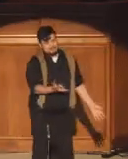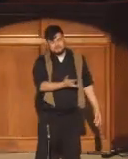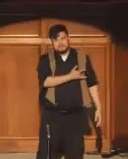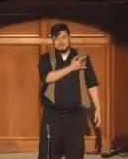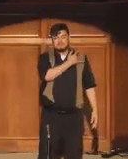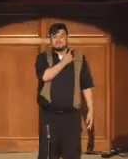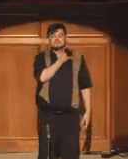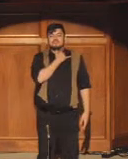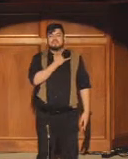the room